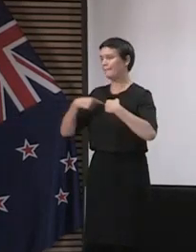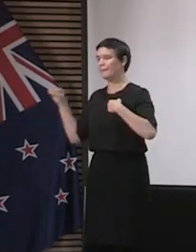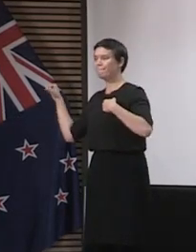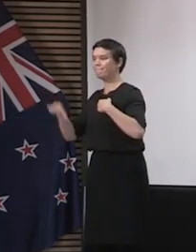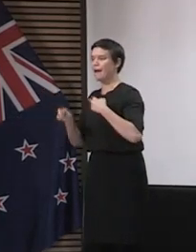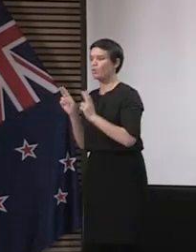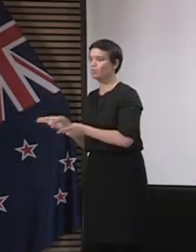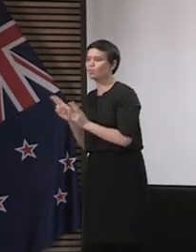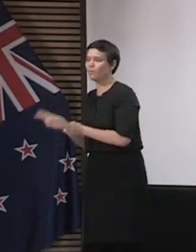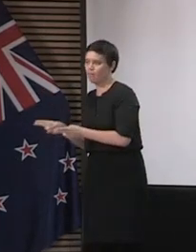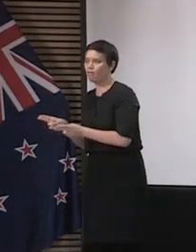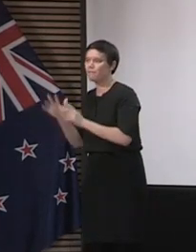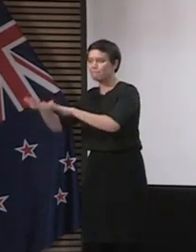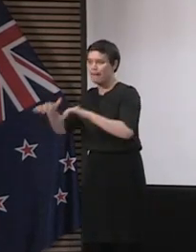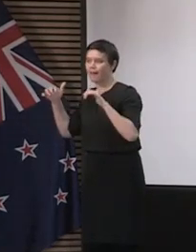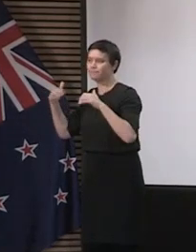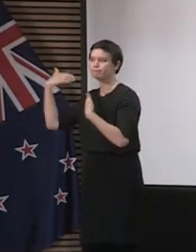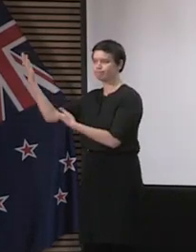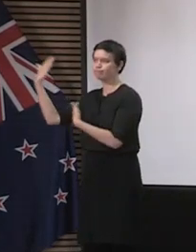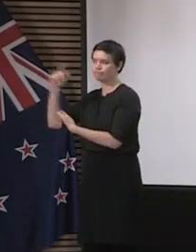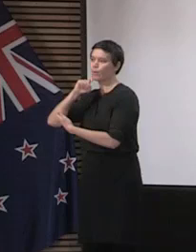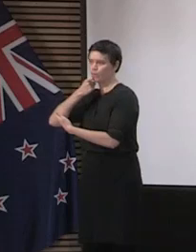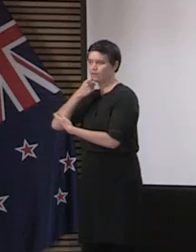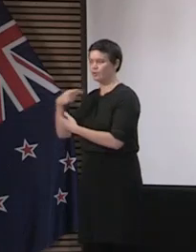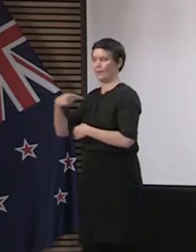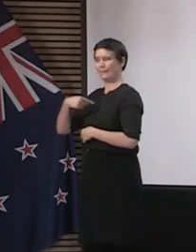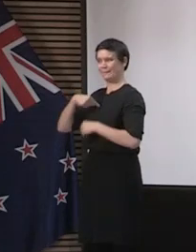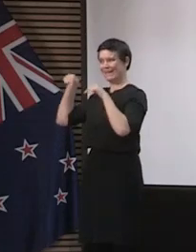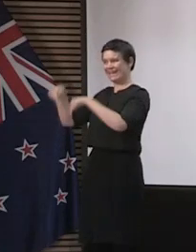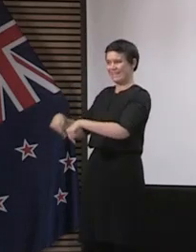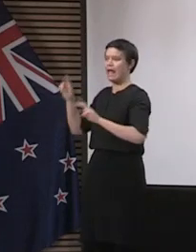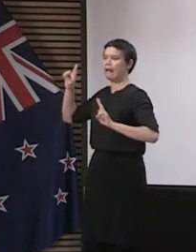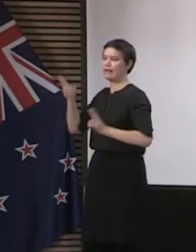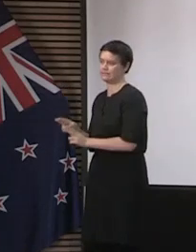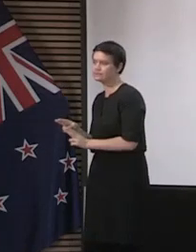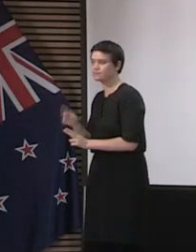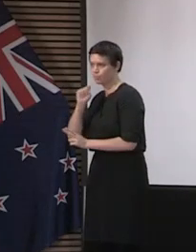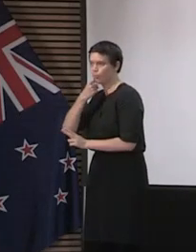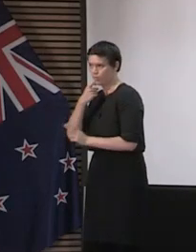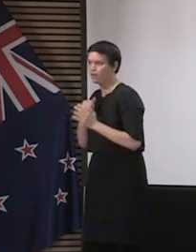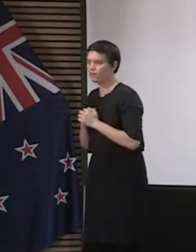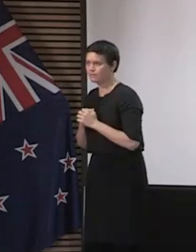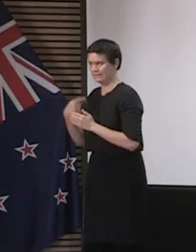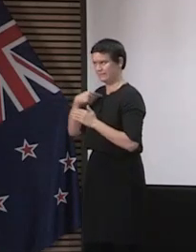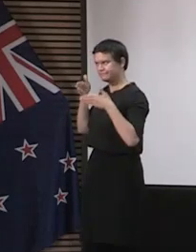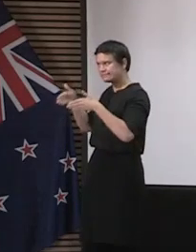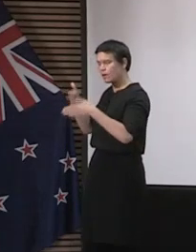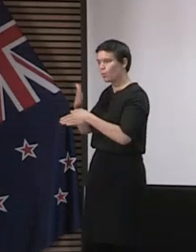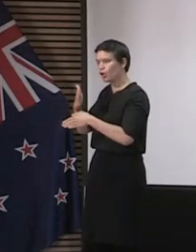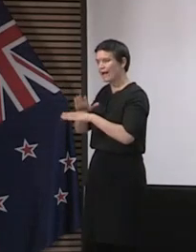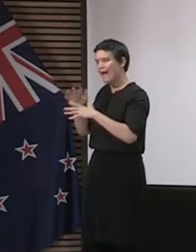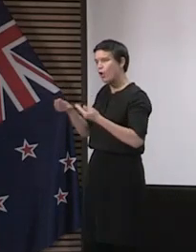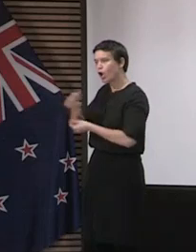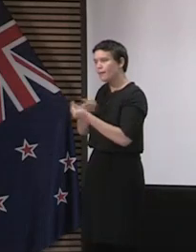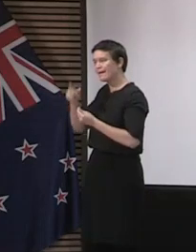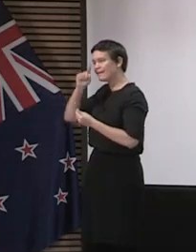most days there will be government announcements from this podium as we move through level three and increase our focus on the government's economic response to the virus.